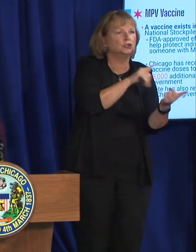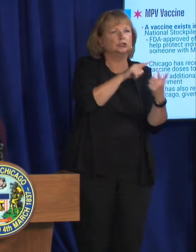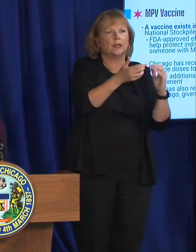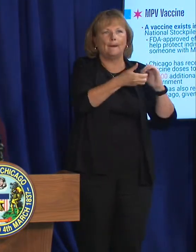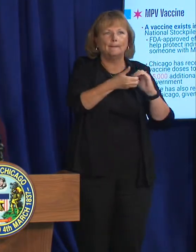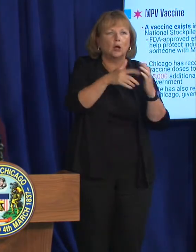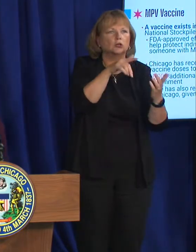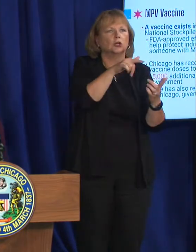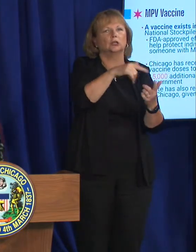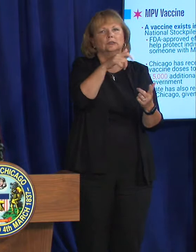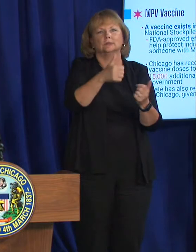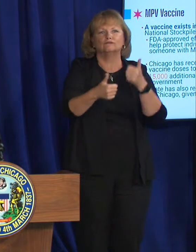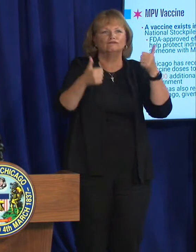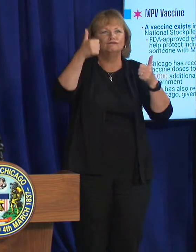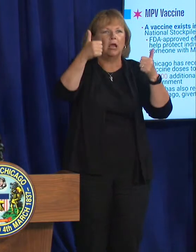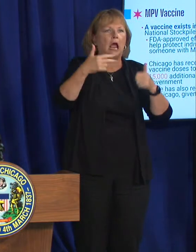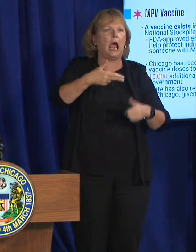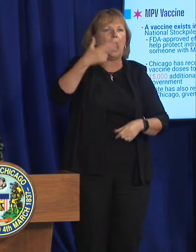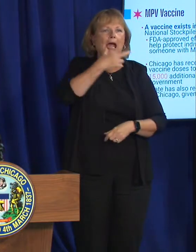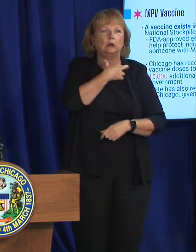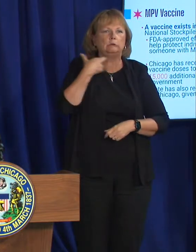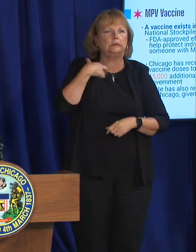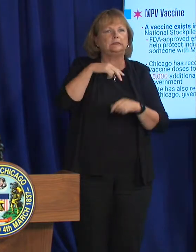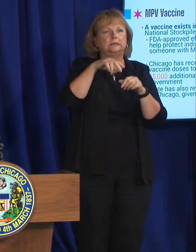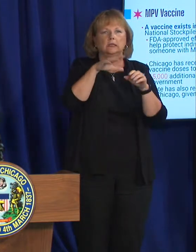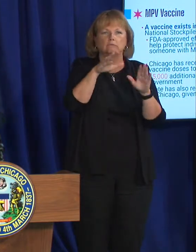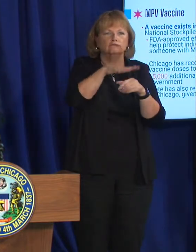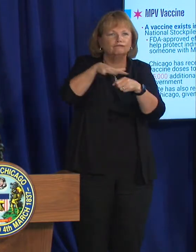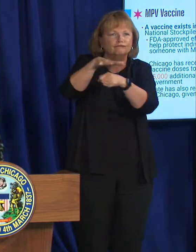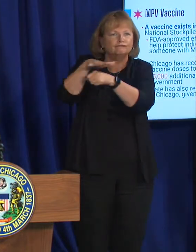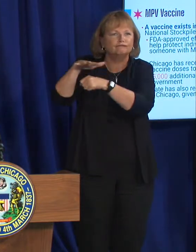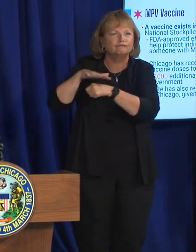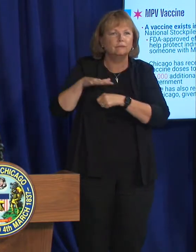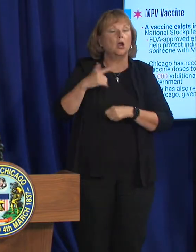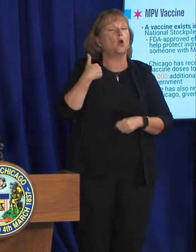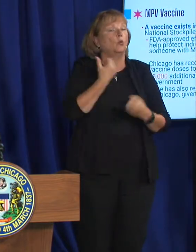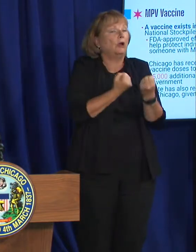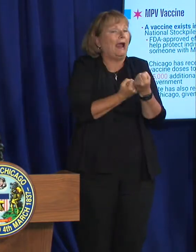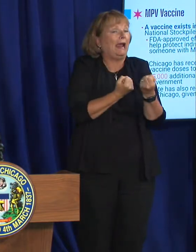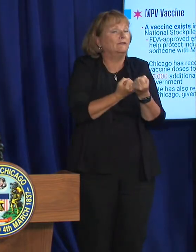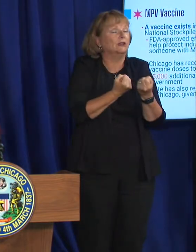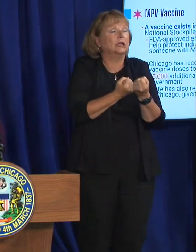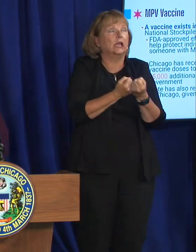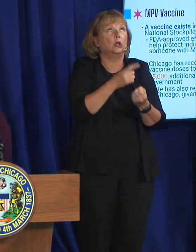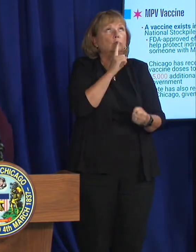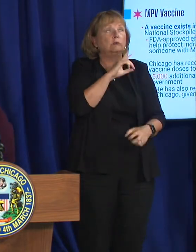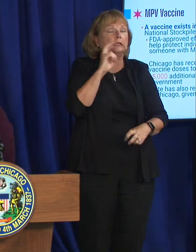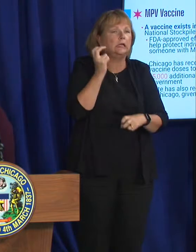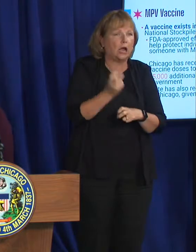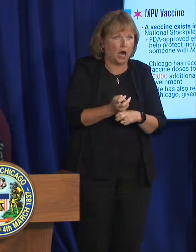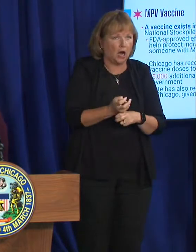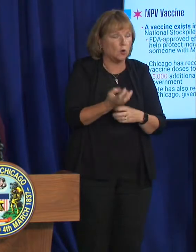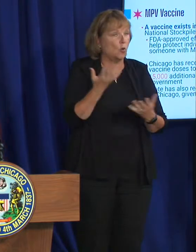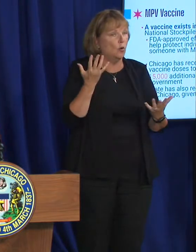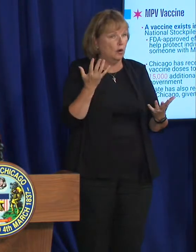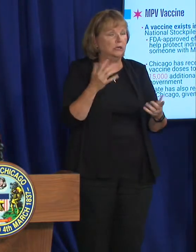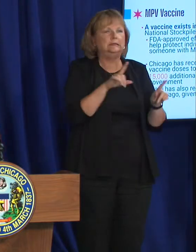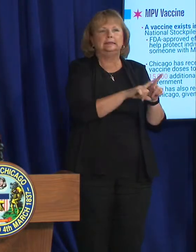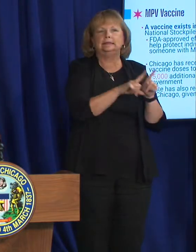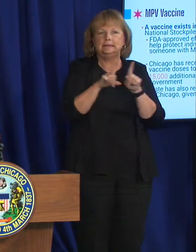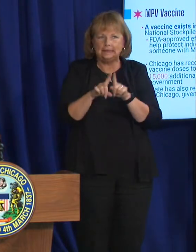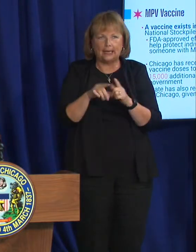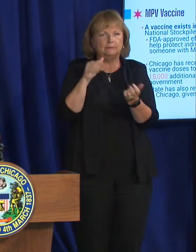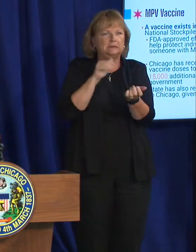to some of our higher risk settings. And we have been advocating very hard. And so have our